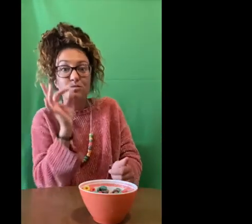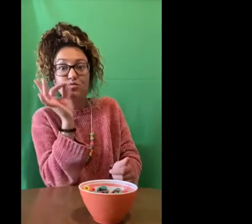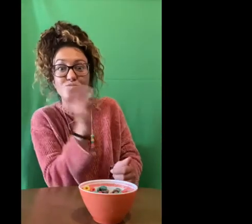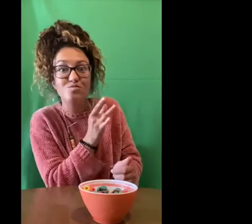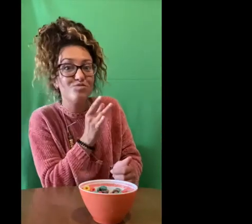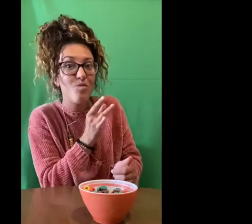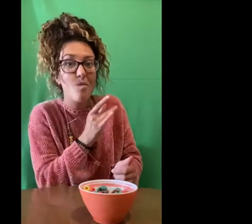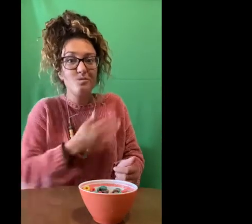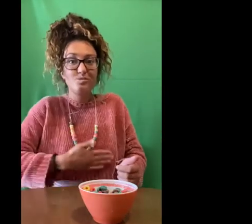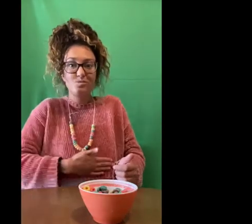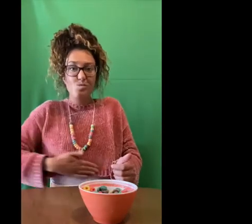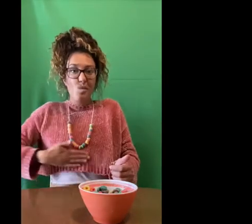Yum! It's delicious. goodness. Touchless.